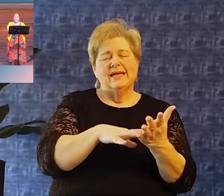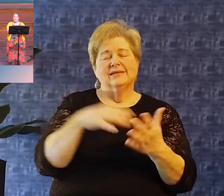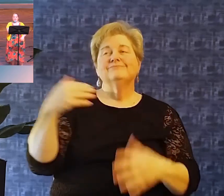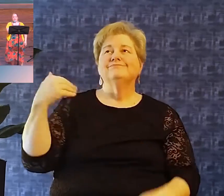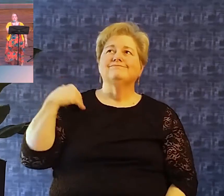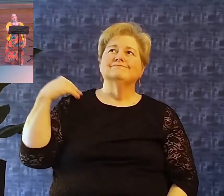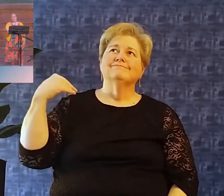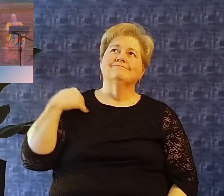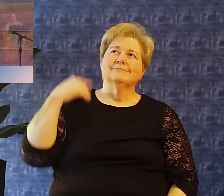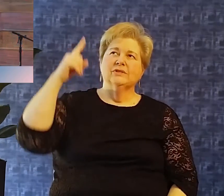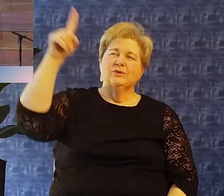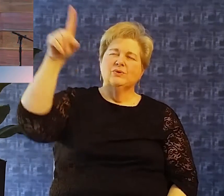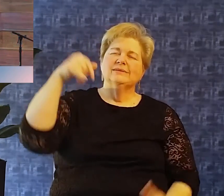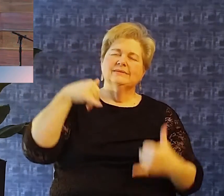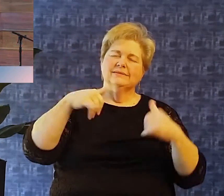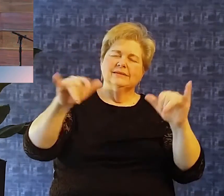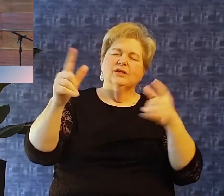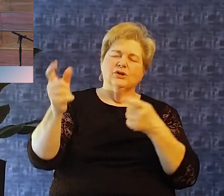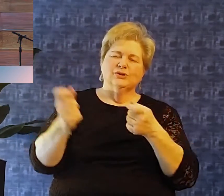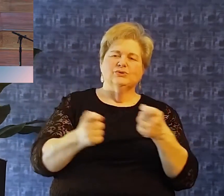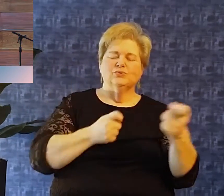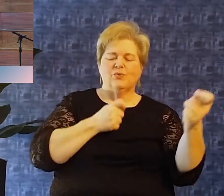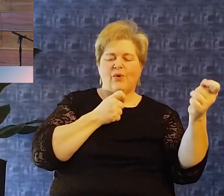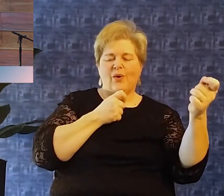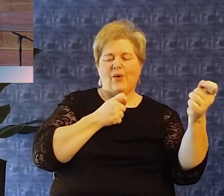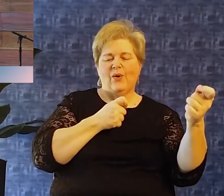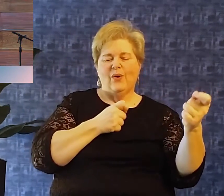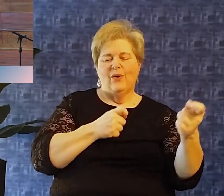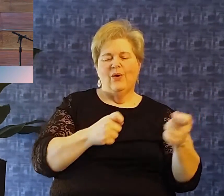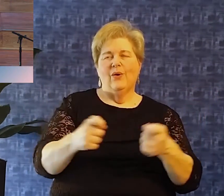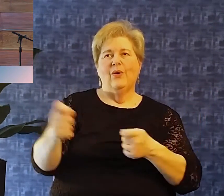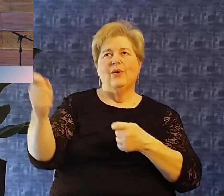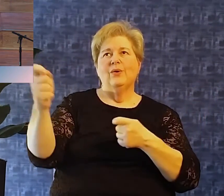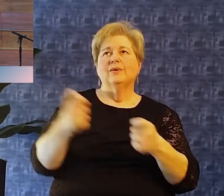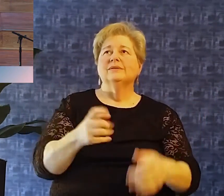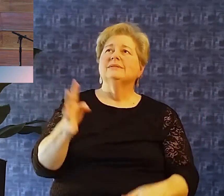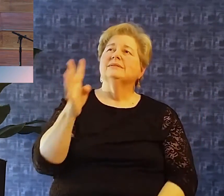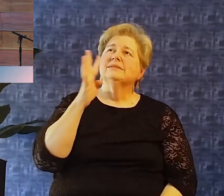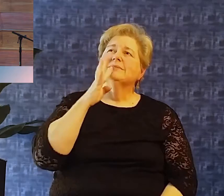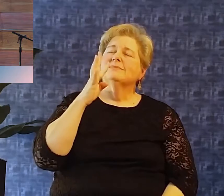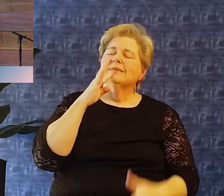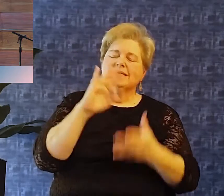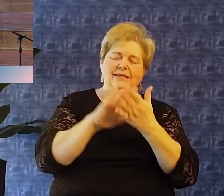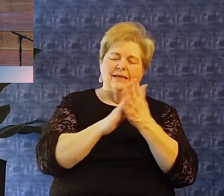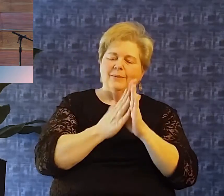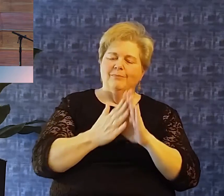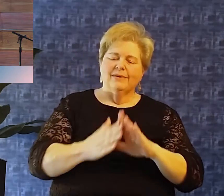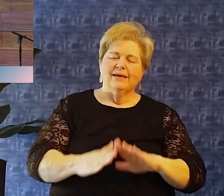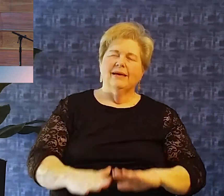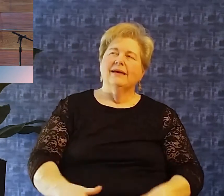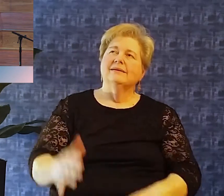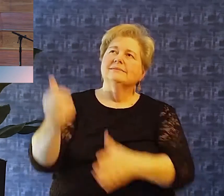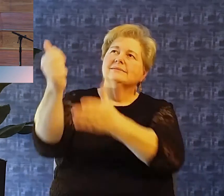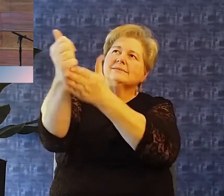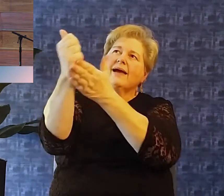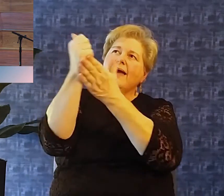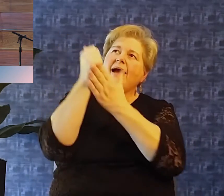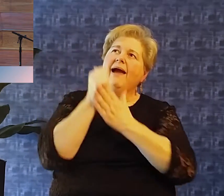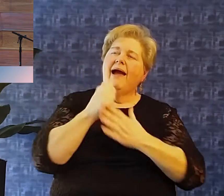wavers, let me know you're in control When my peace,